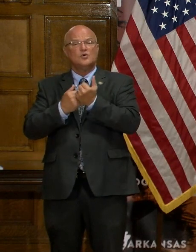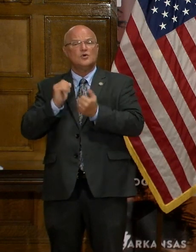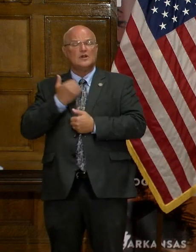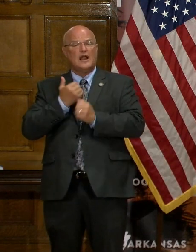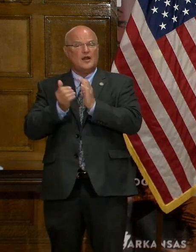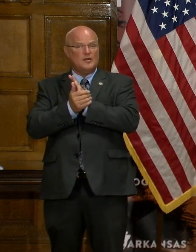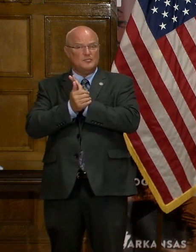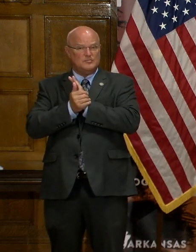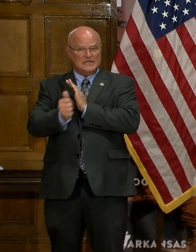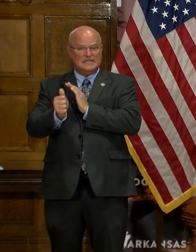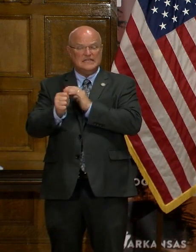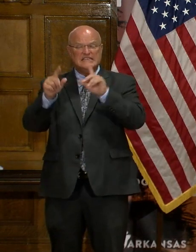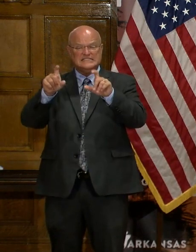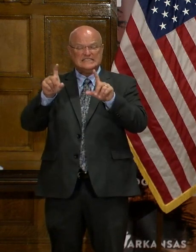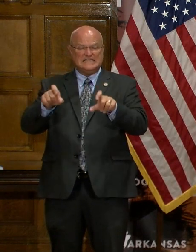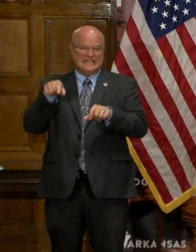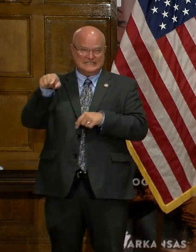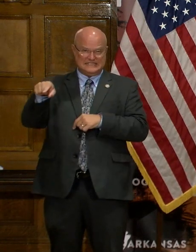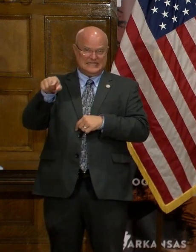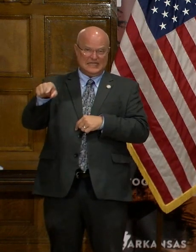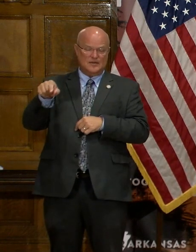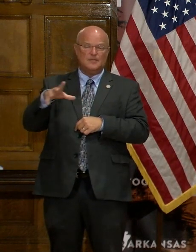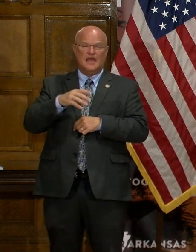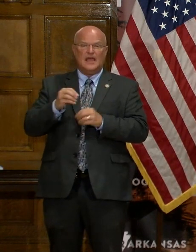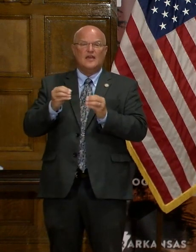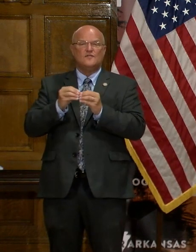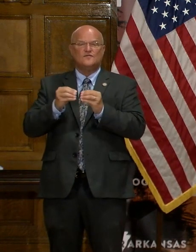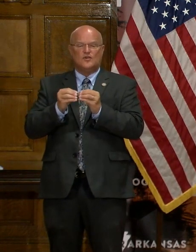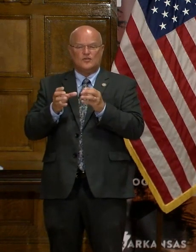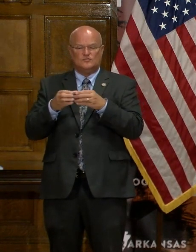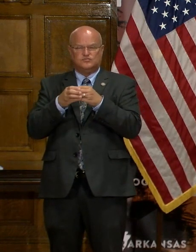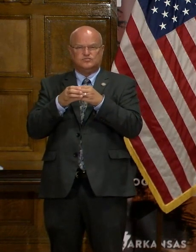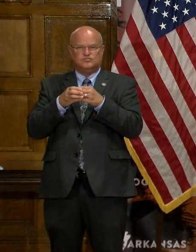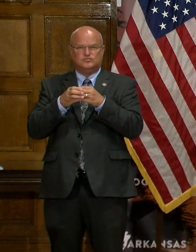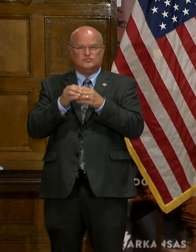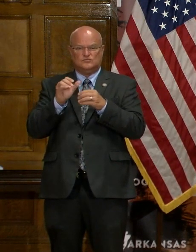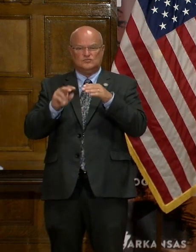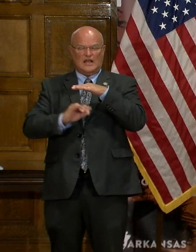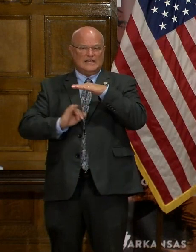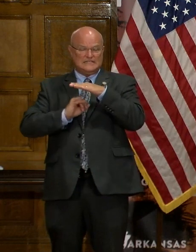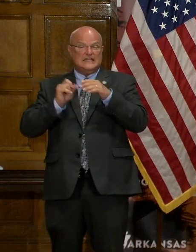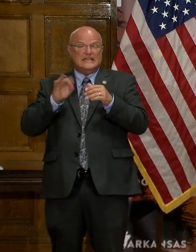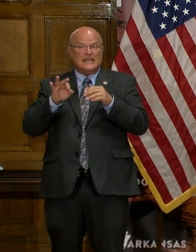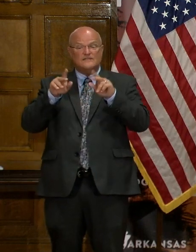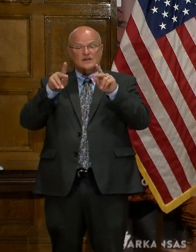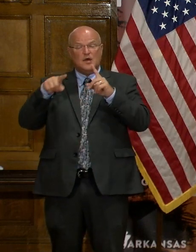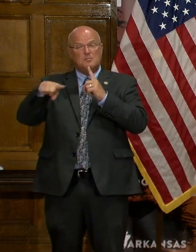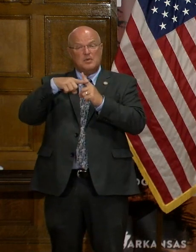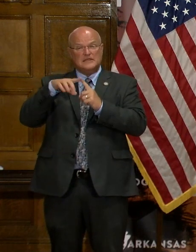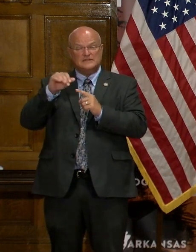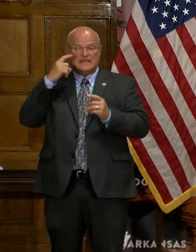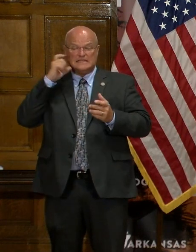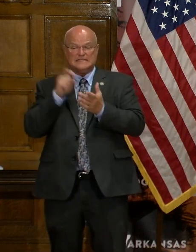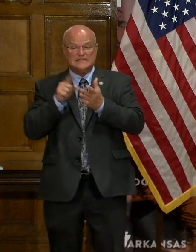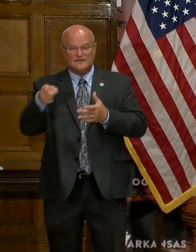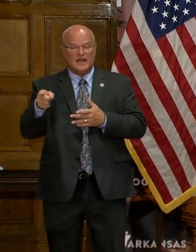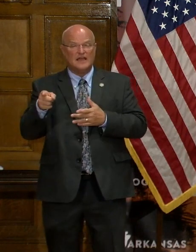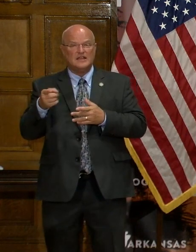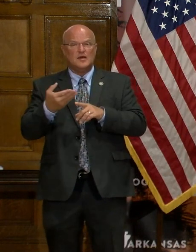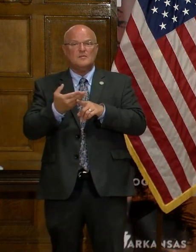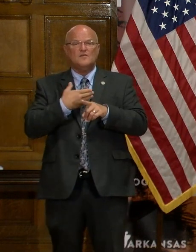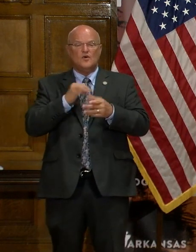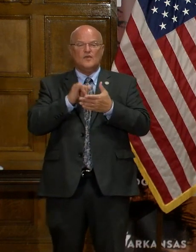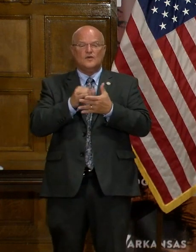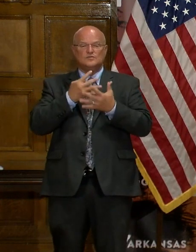ability to test those inmates and further isolate should a positive case be identified before